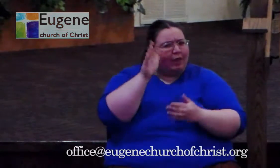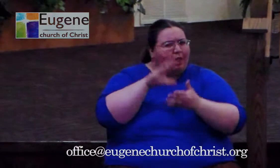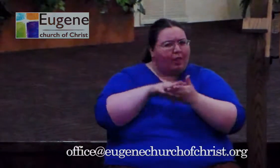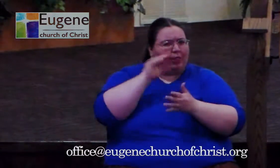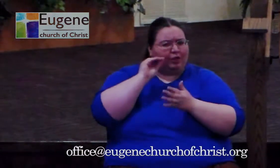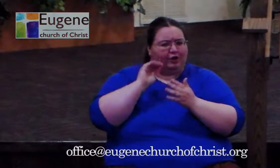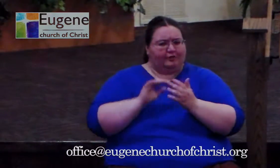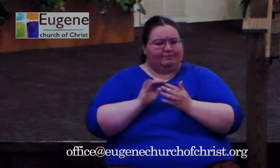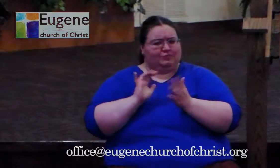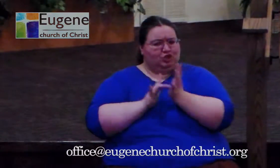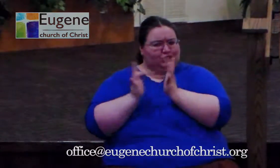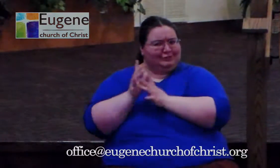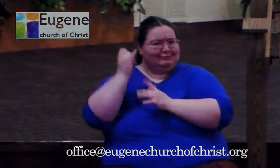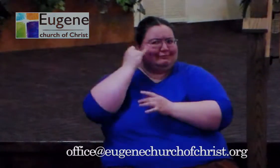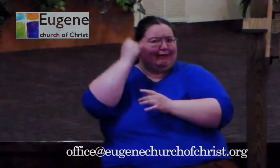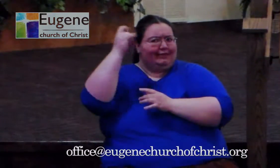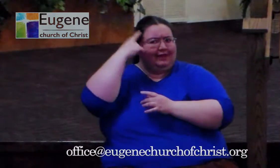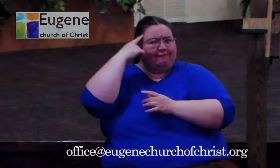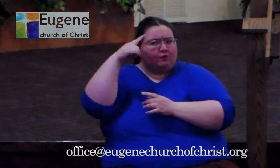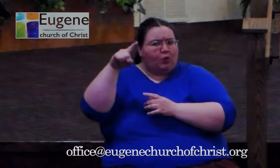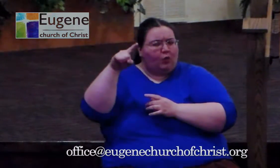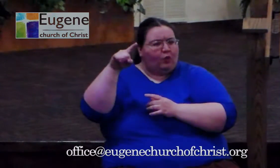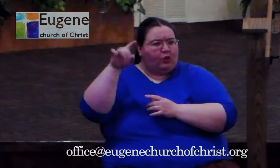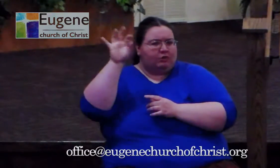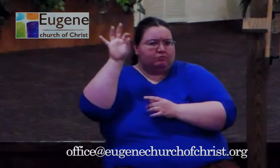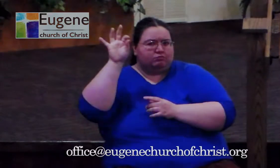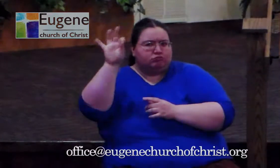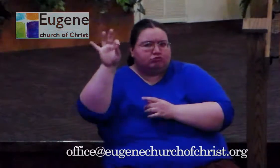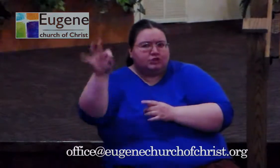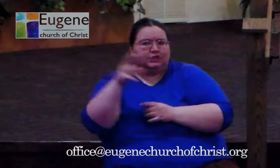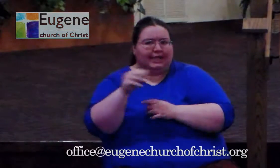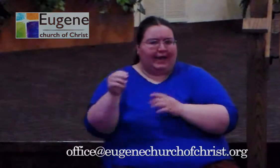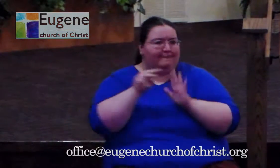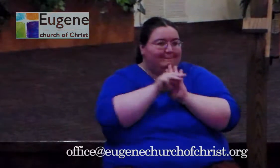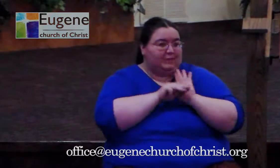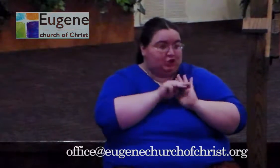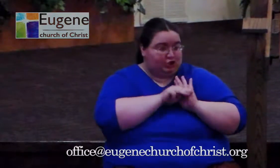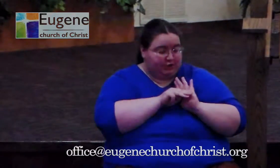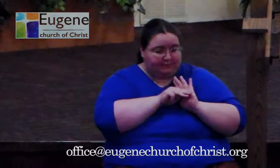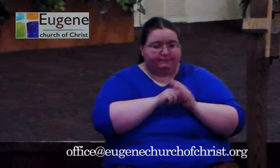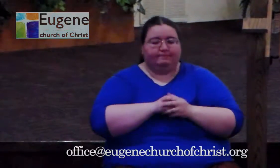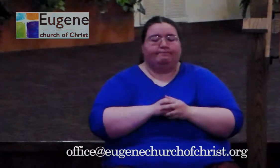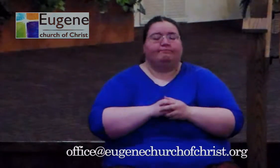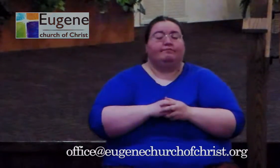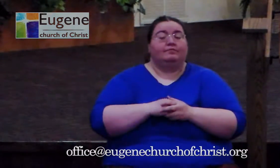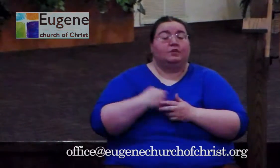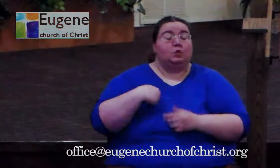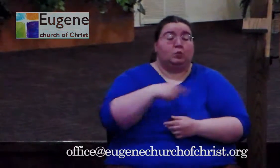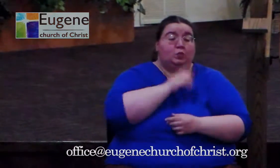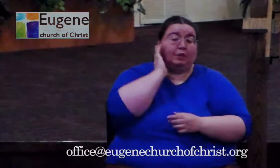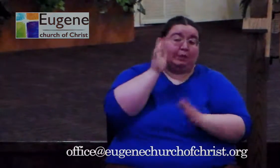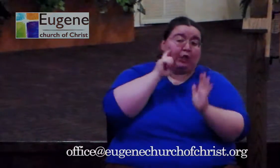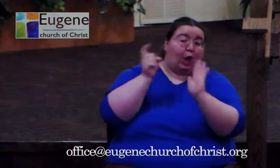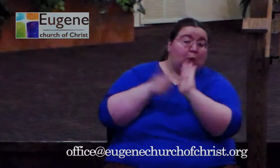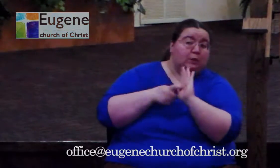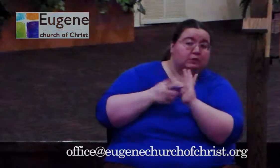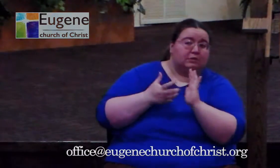to work. And I think very quickly, one thing we will notice if we're honest with ourselves is we don't tend to do it this way.